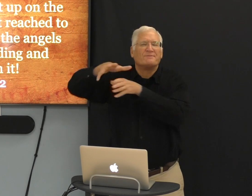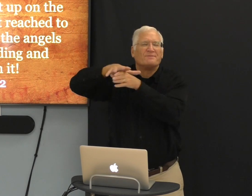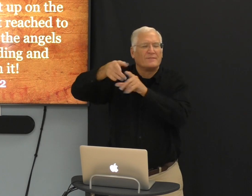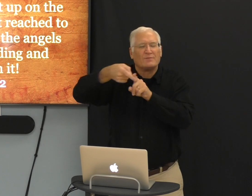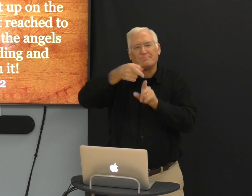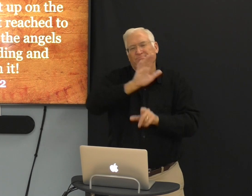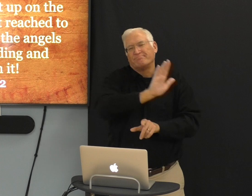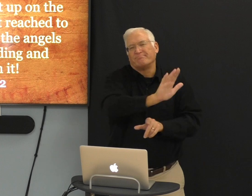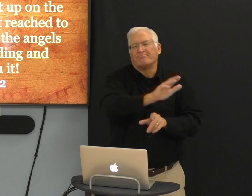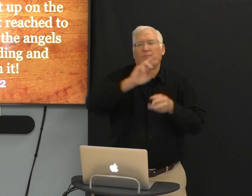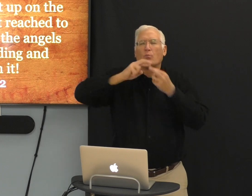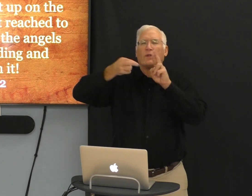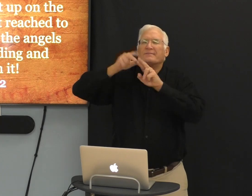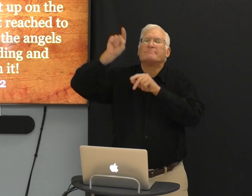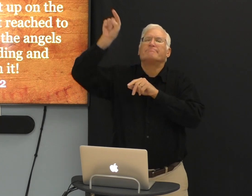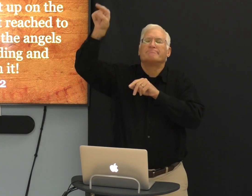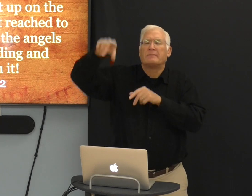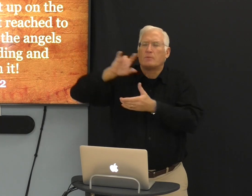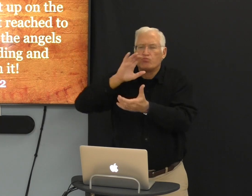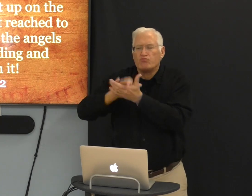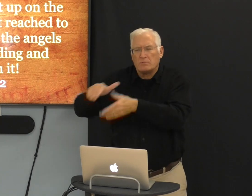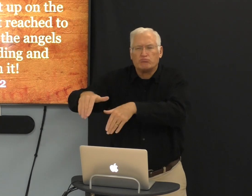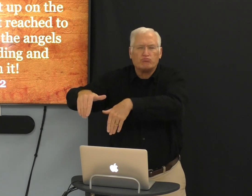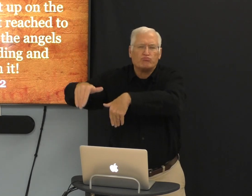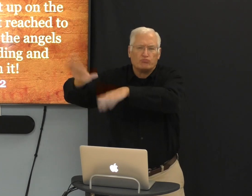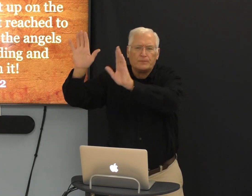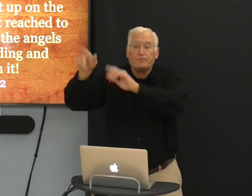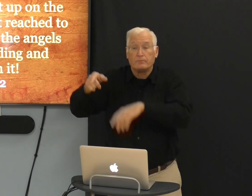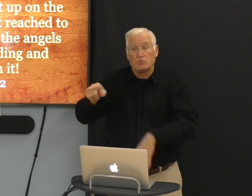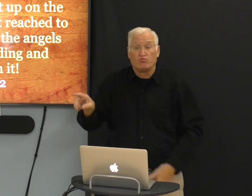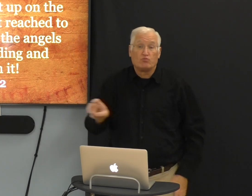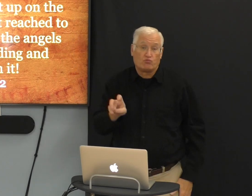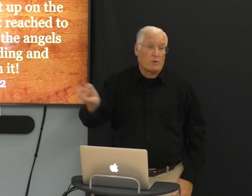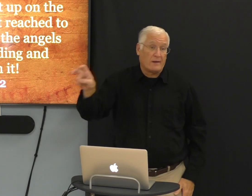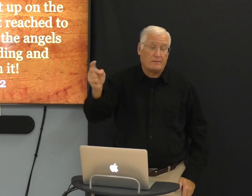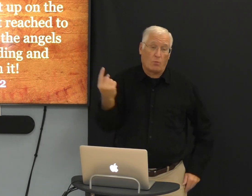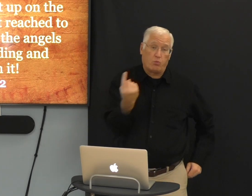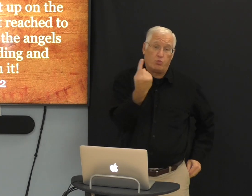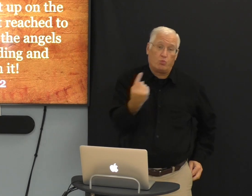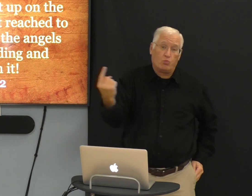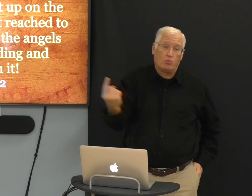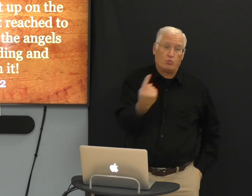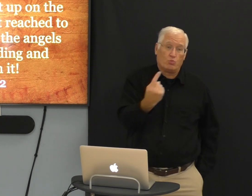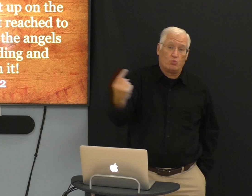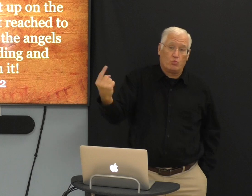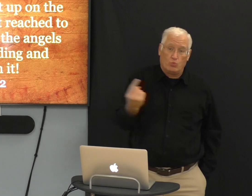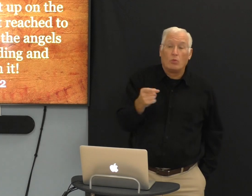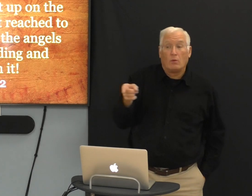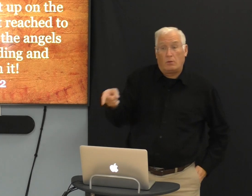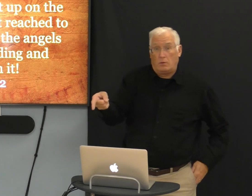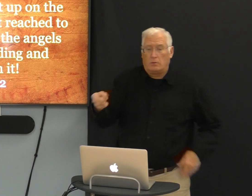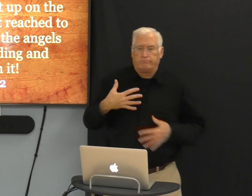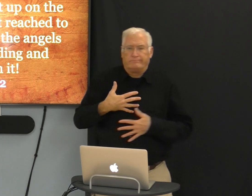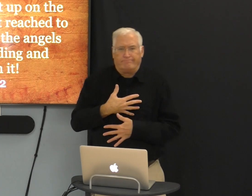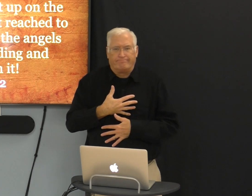He found him away from a relative, Jacob did. But he traveled alone.